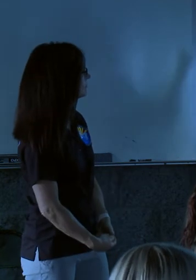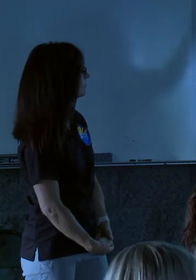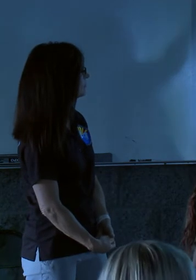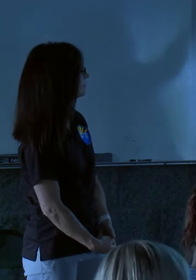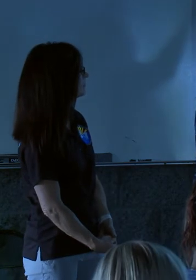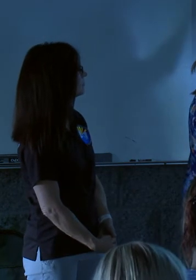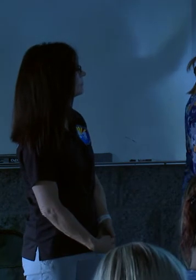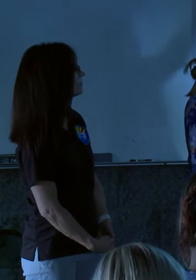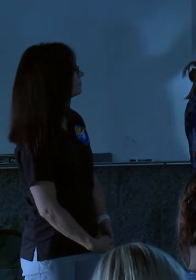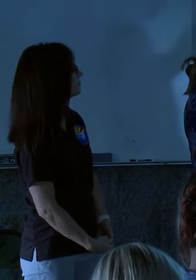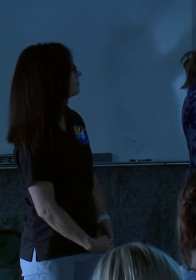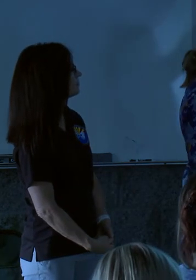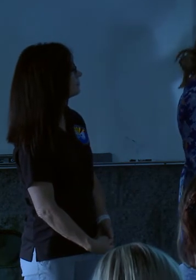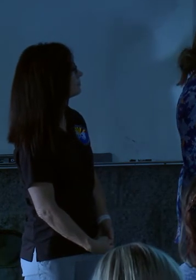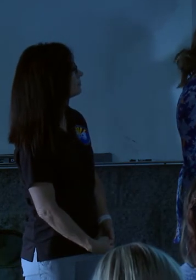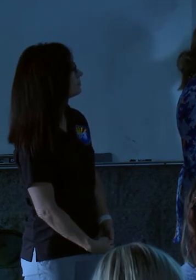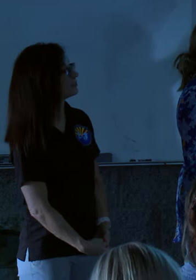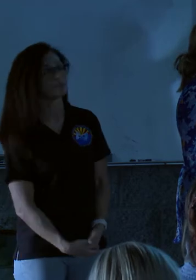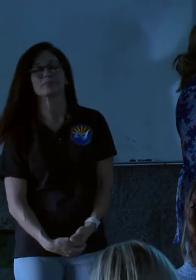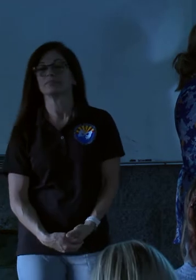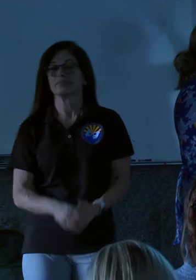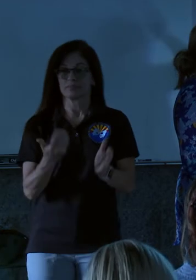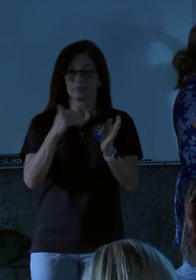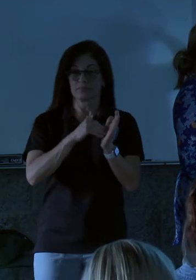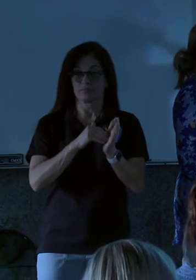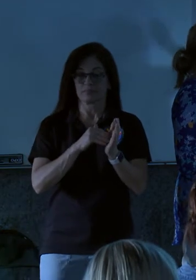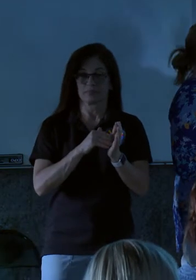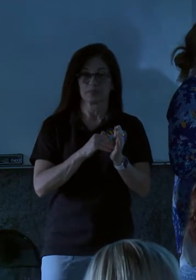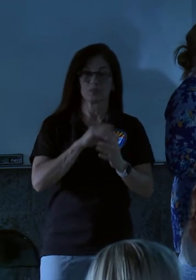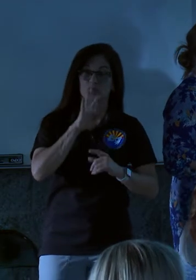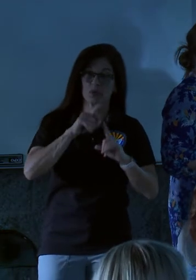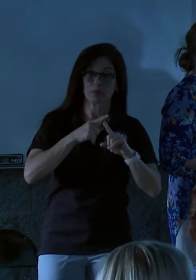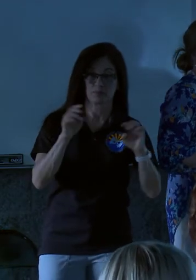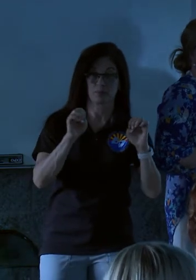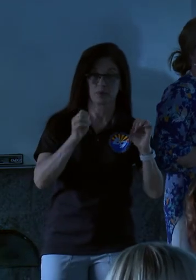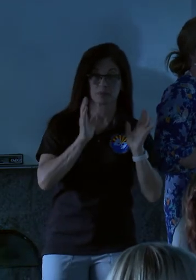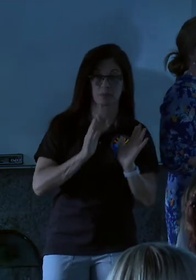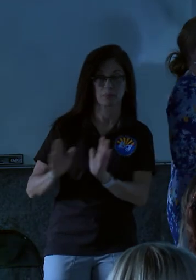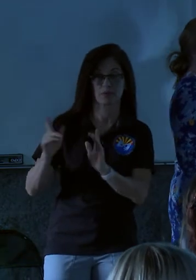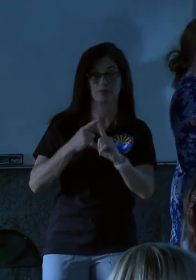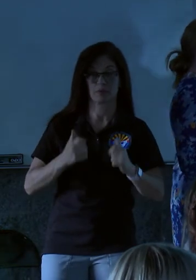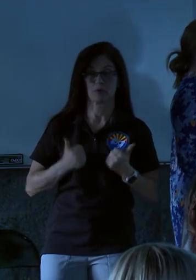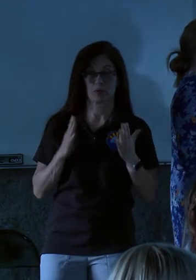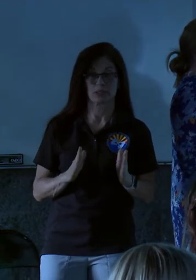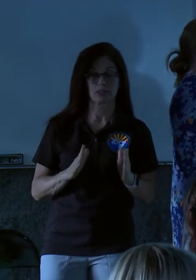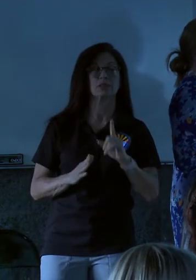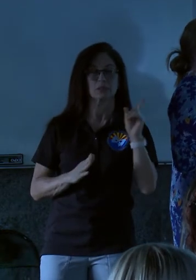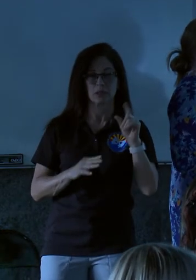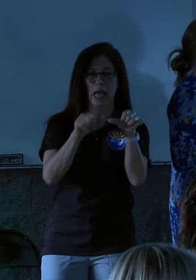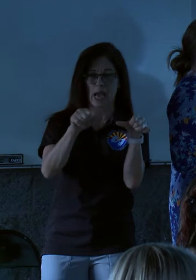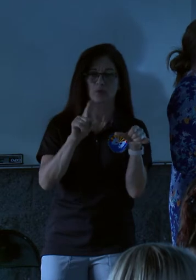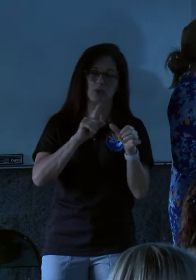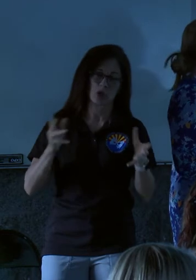Oh, and so this is just a reminder. When we talk about emergency preparedness from a resident level, these are the areas in